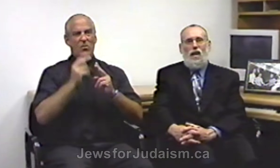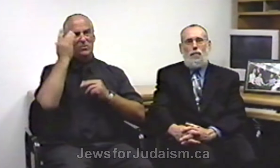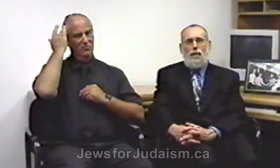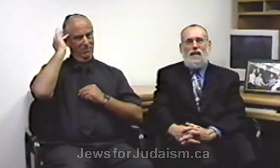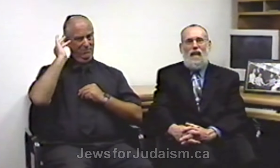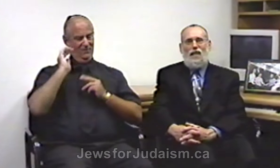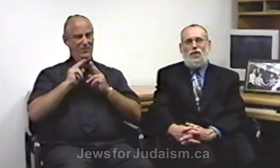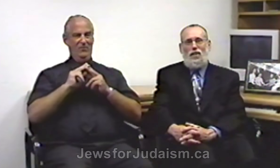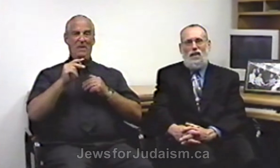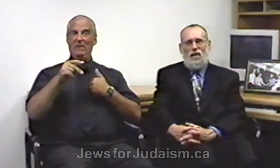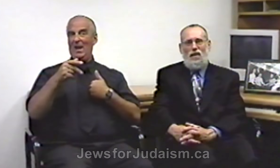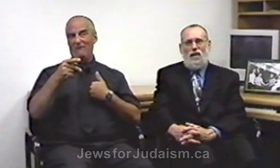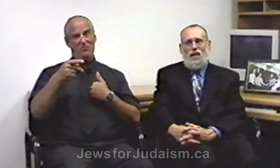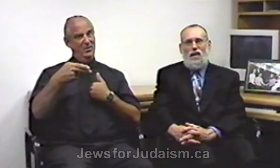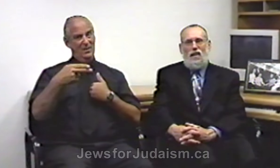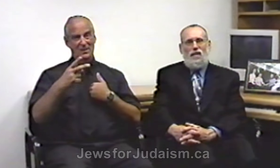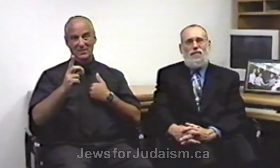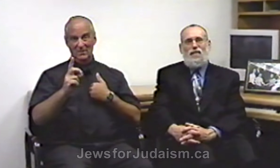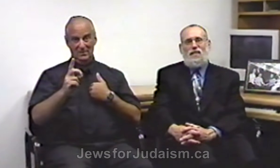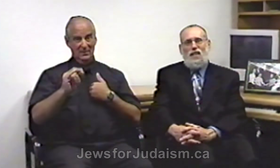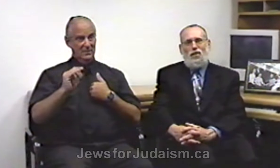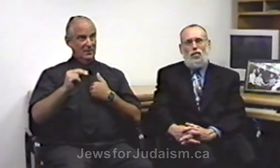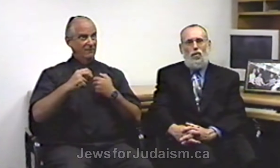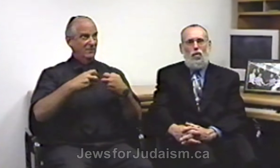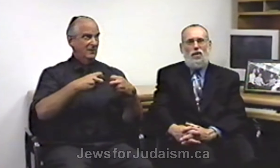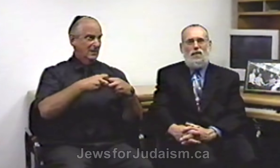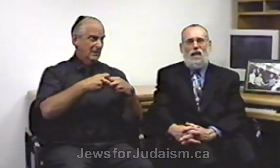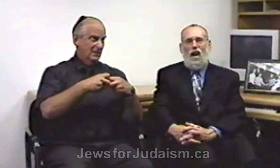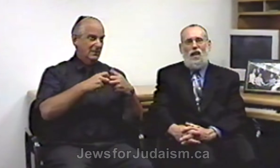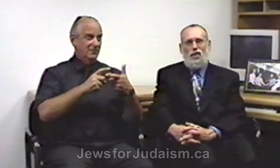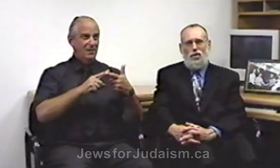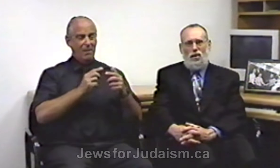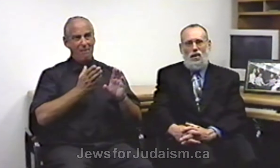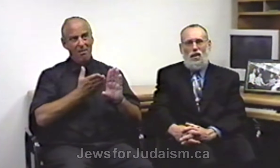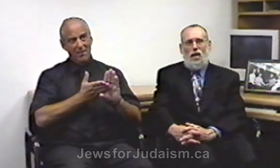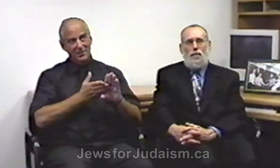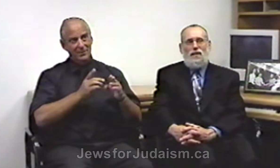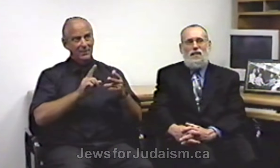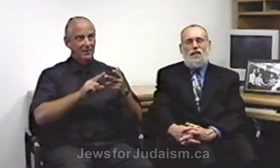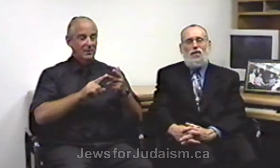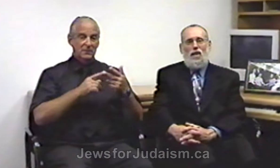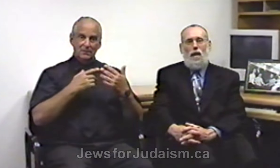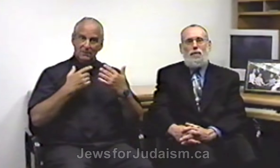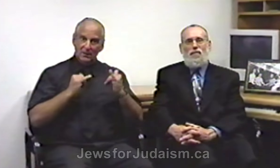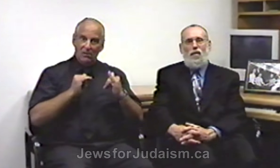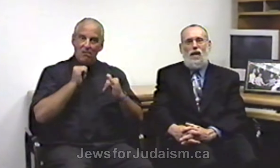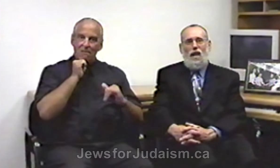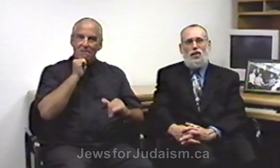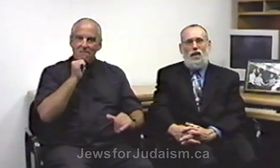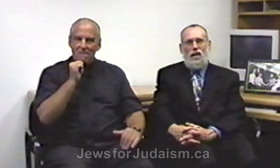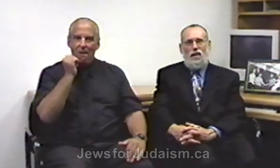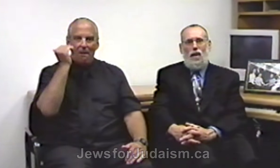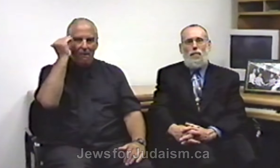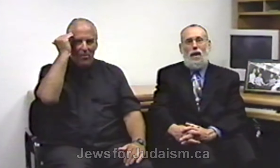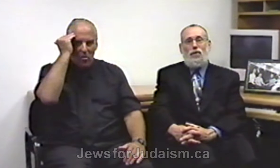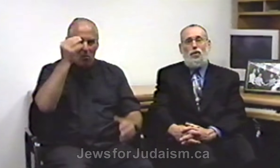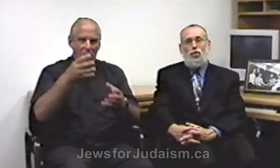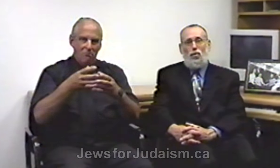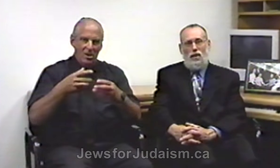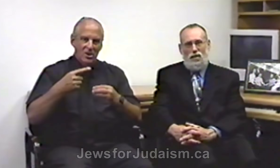a PhD in physics or psychology but still not be very educated about their Judaism.